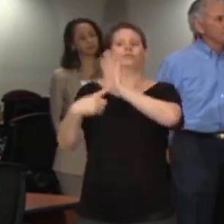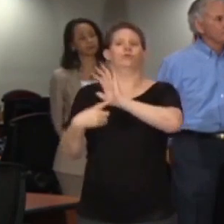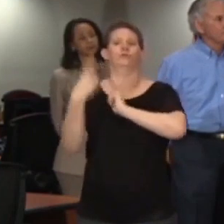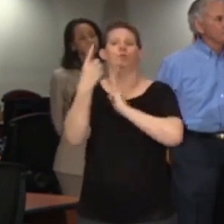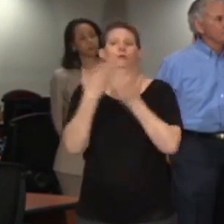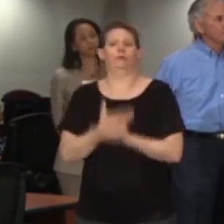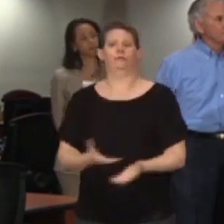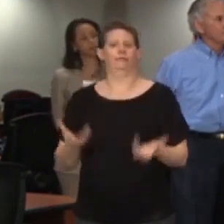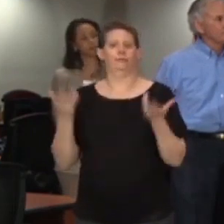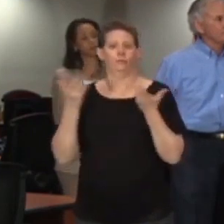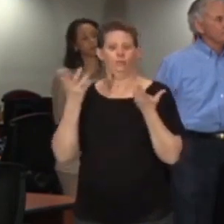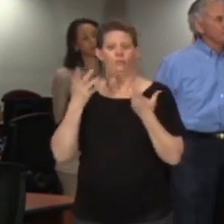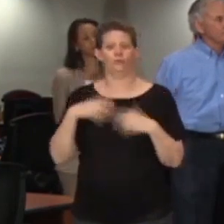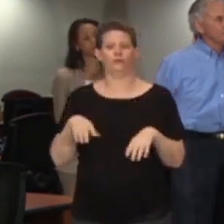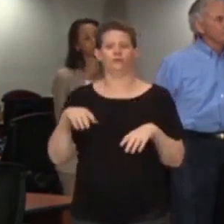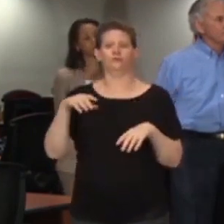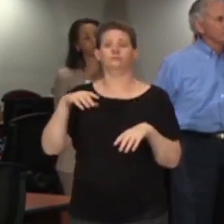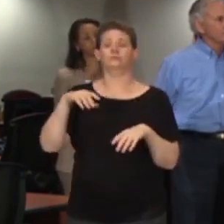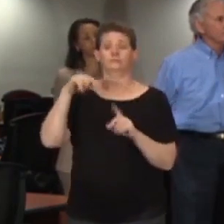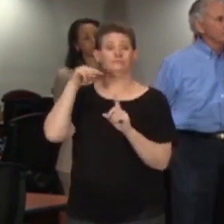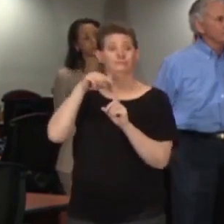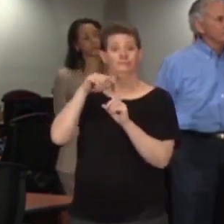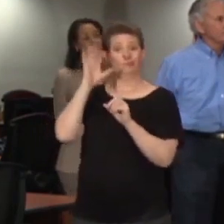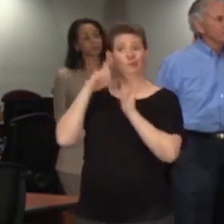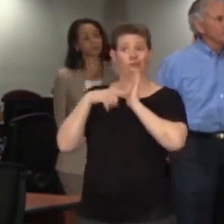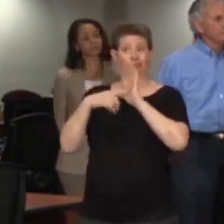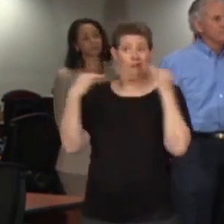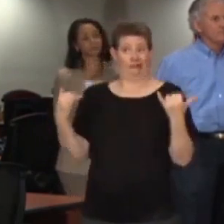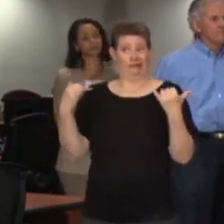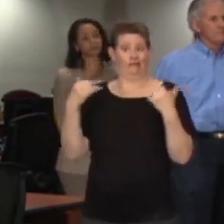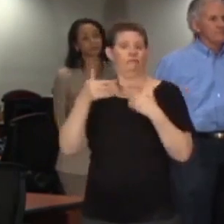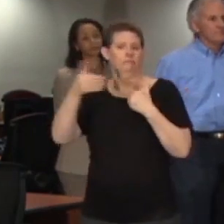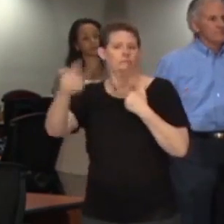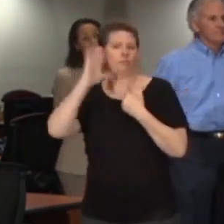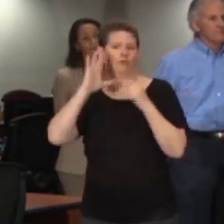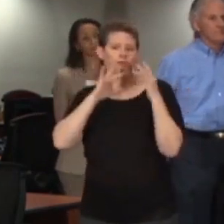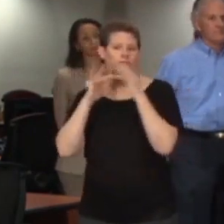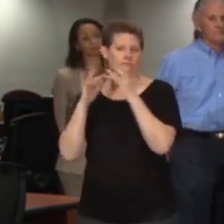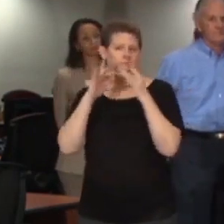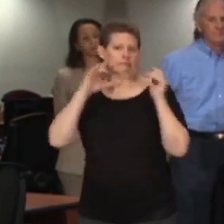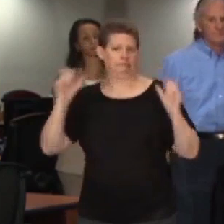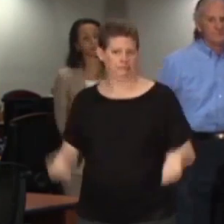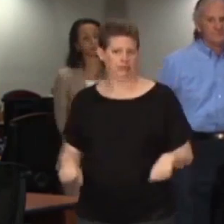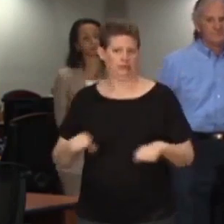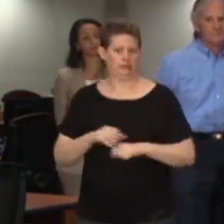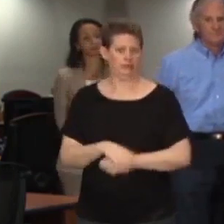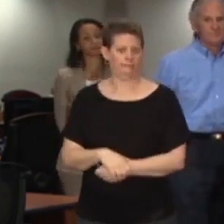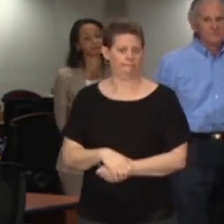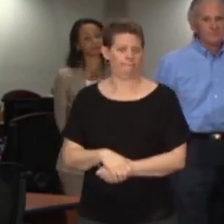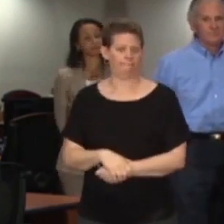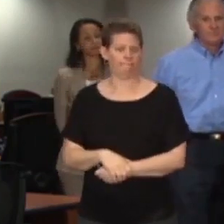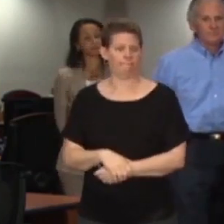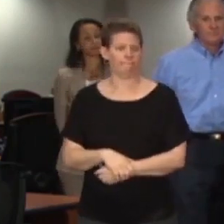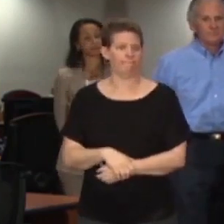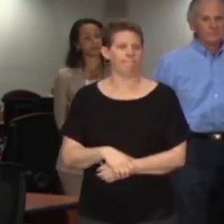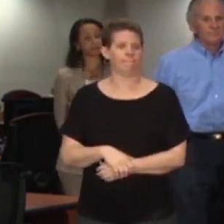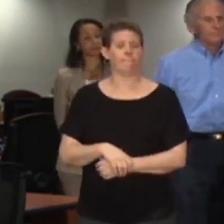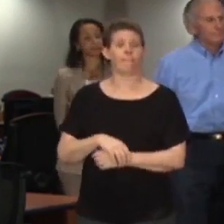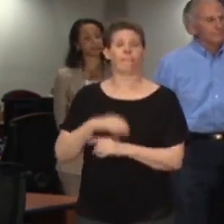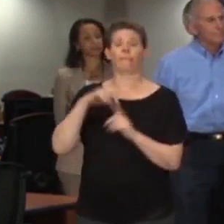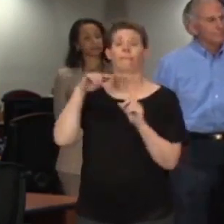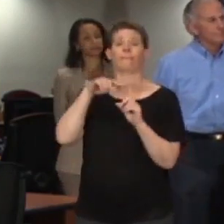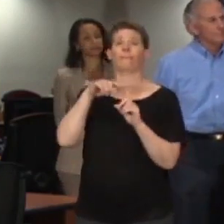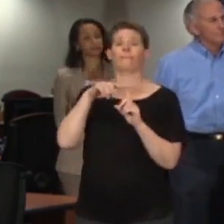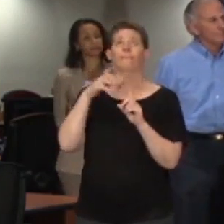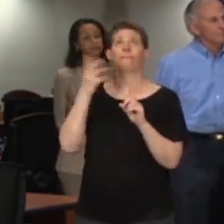those products. We'll be making that available on our website and we'll be showing it here on the screen momentarily. The, the